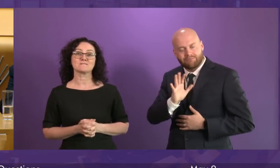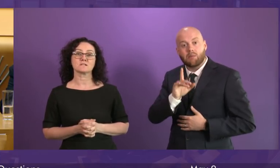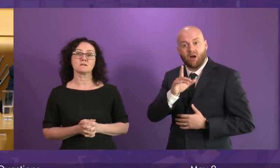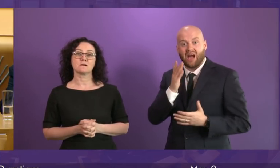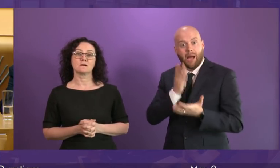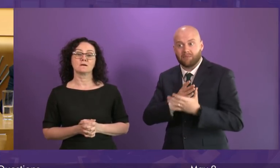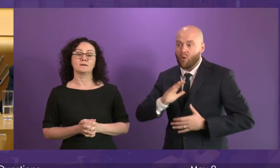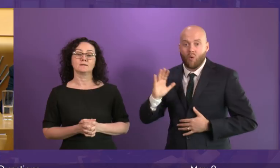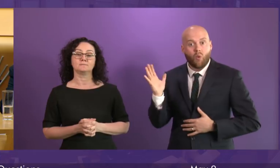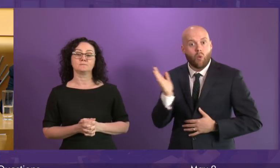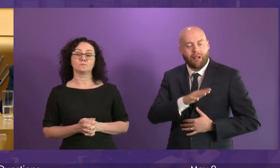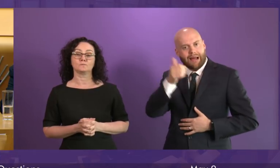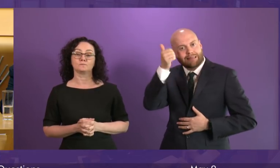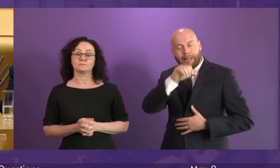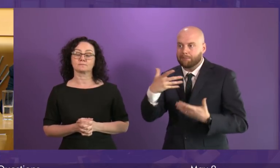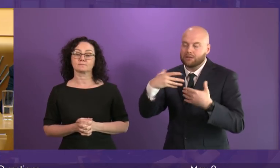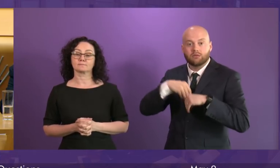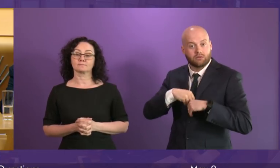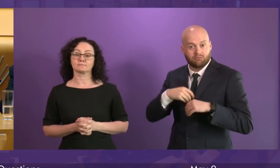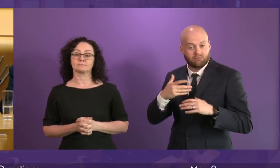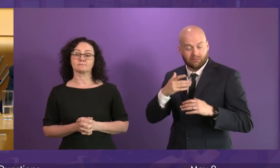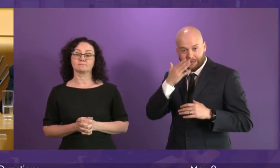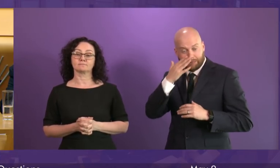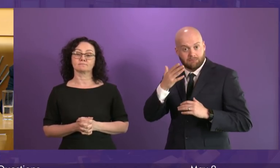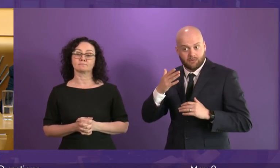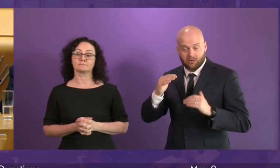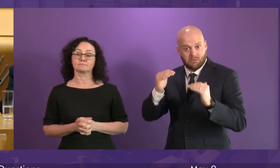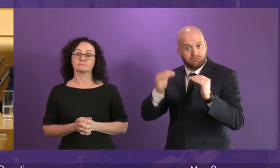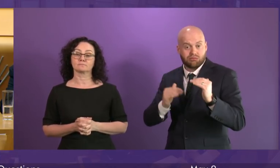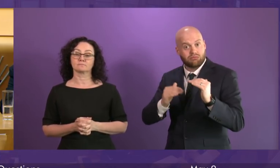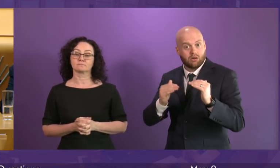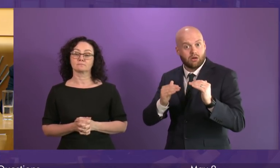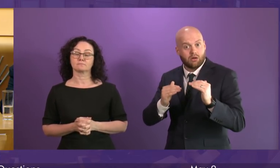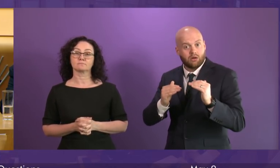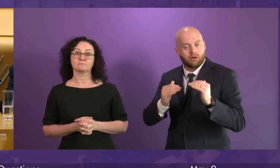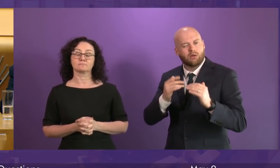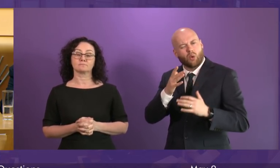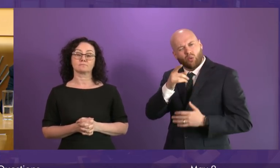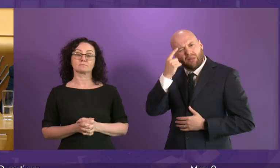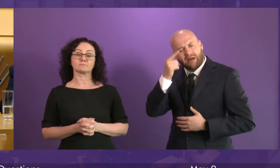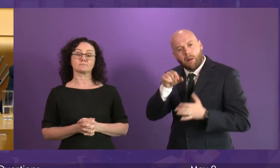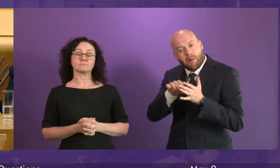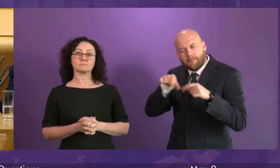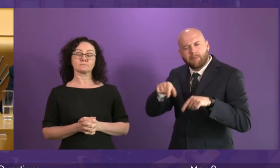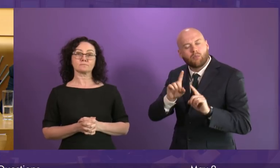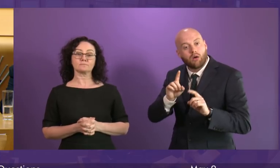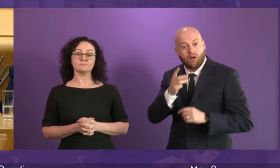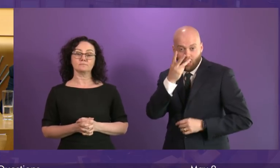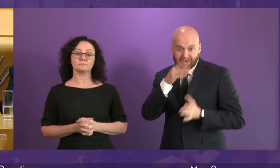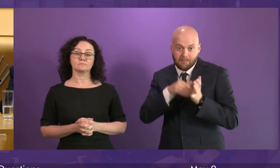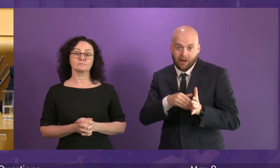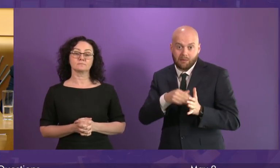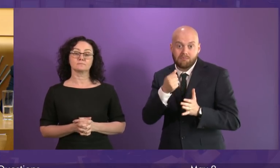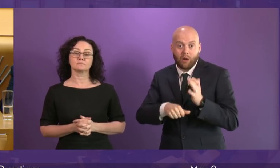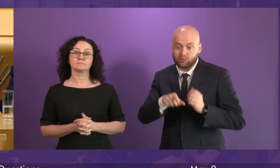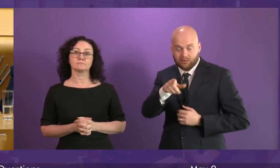pupils. Does the first minister think that the problem could be the three million pounds the SNP have taken out of Dundee